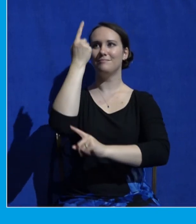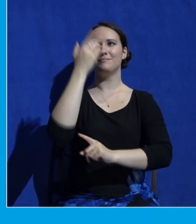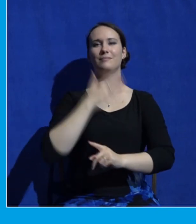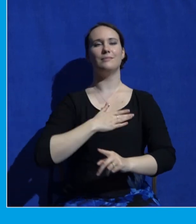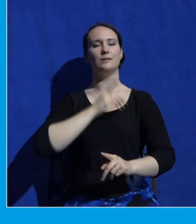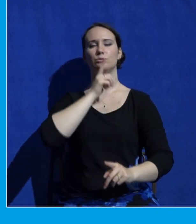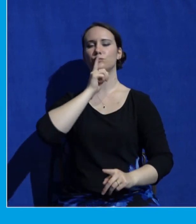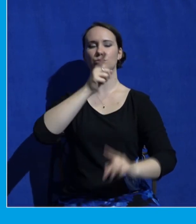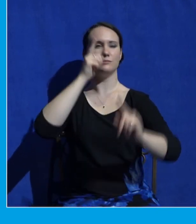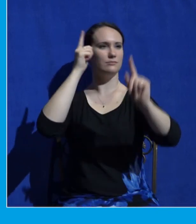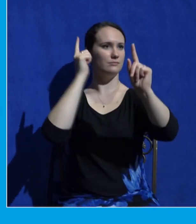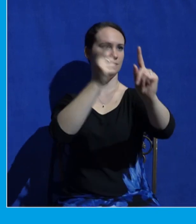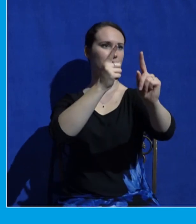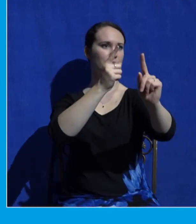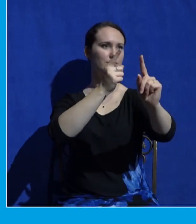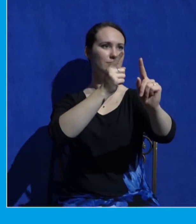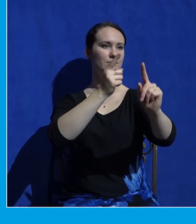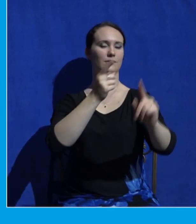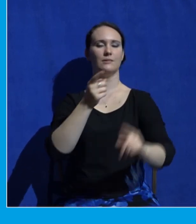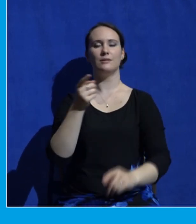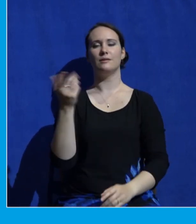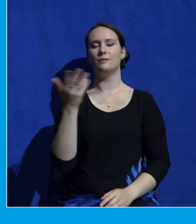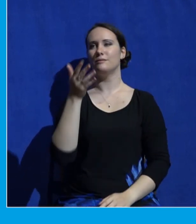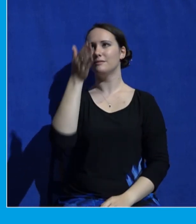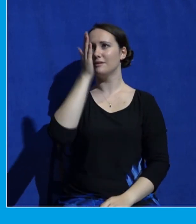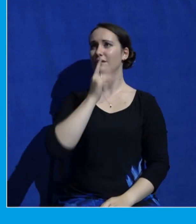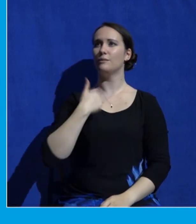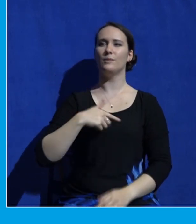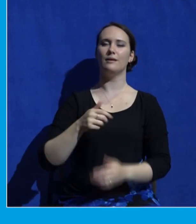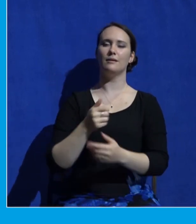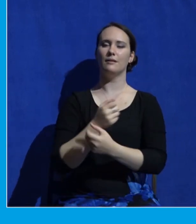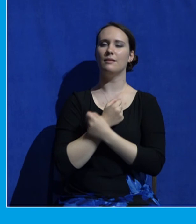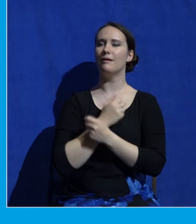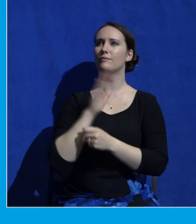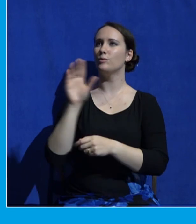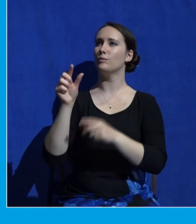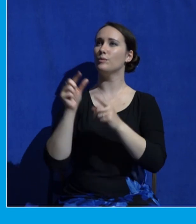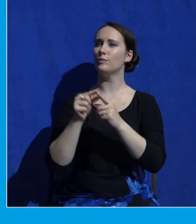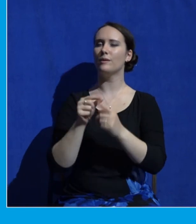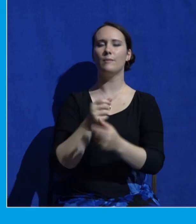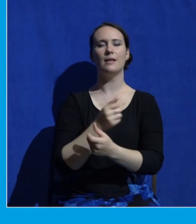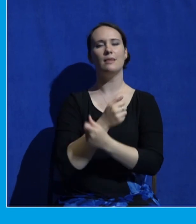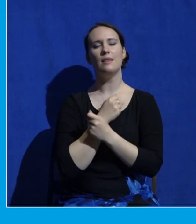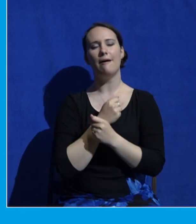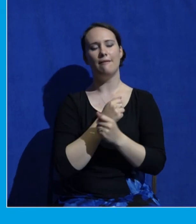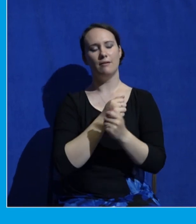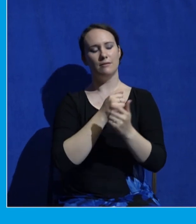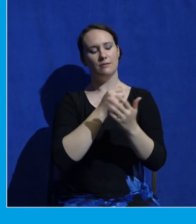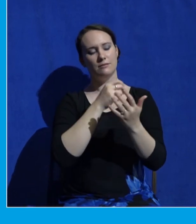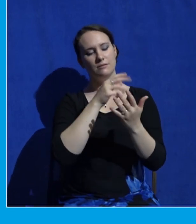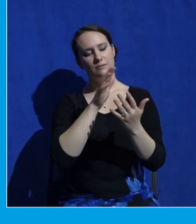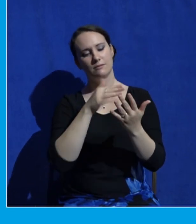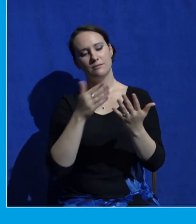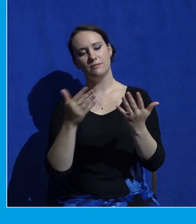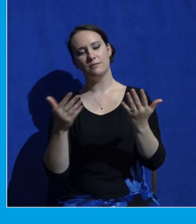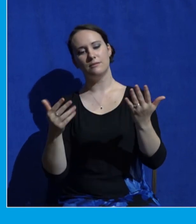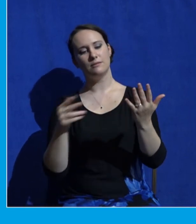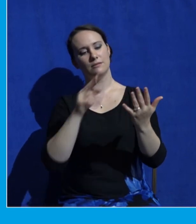oh God we love your word we love it we love how you've inspired every single detail